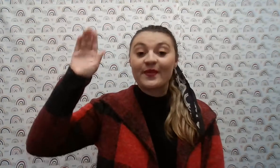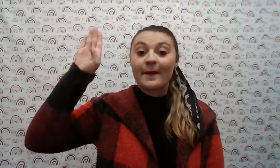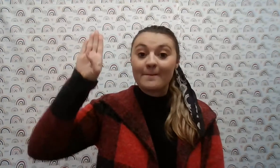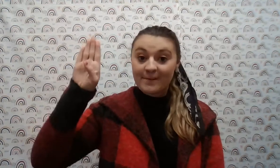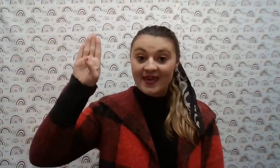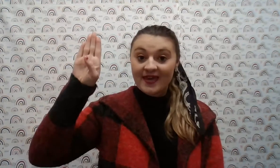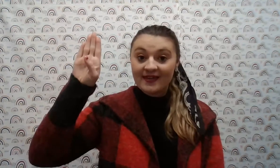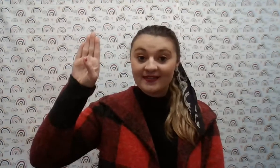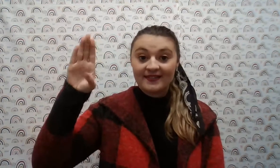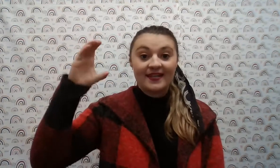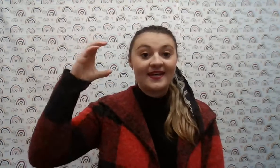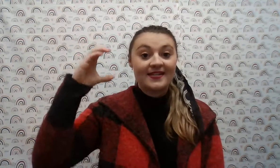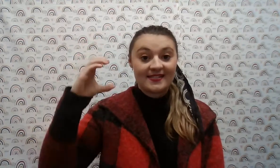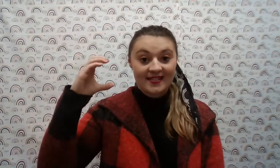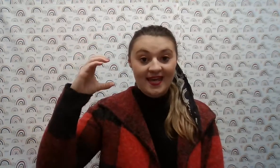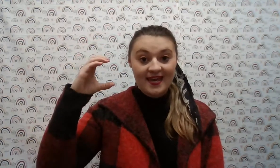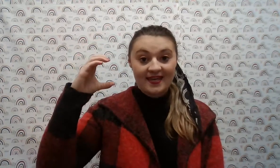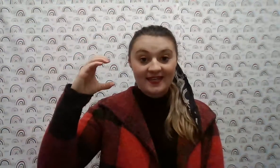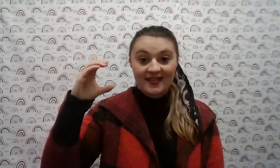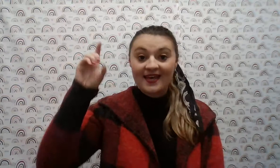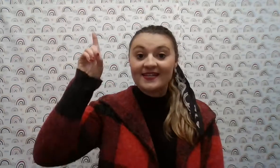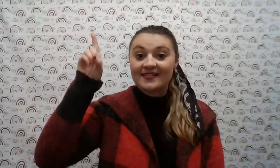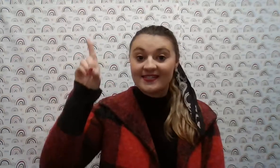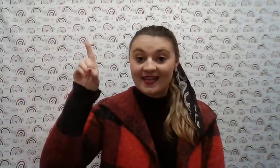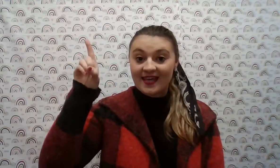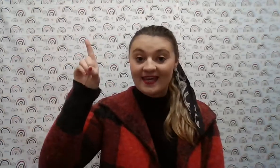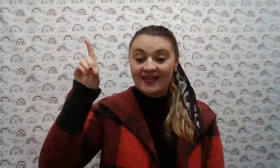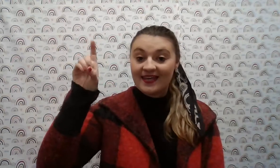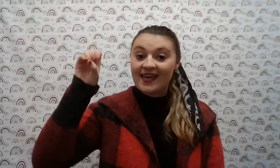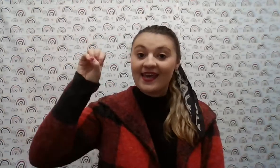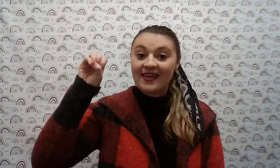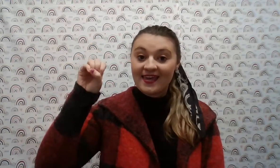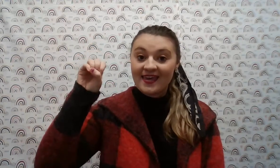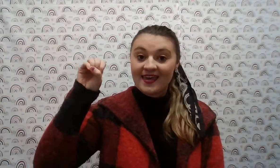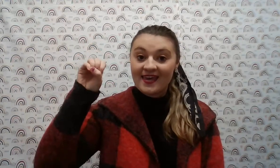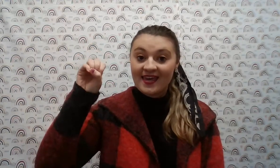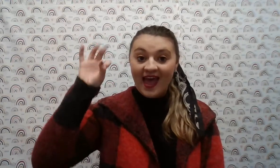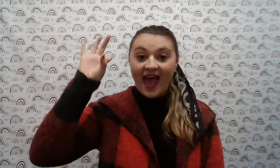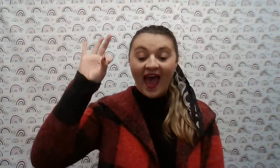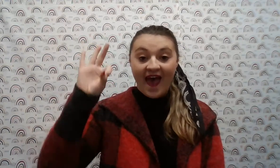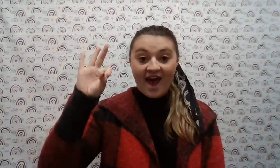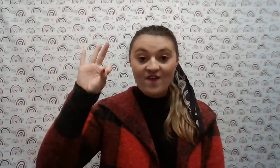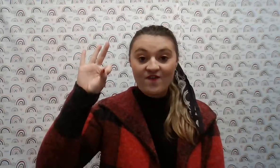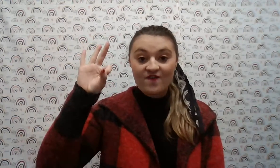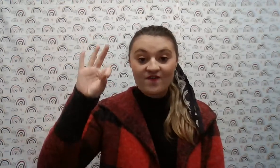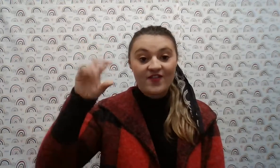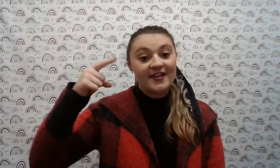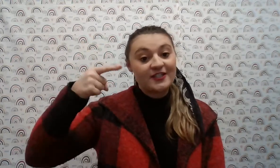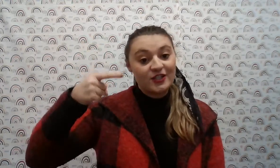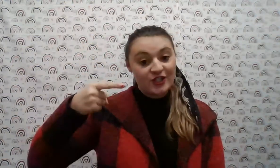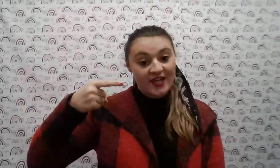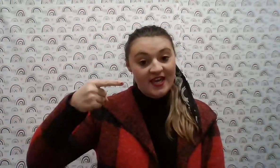B, C, D, E, F, G,